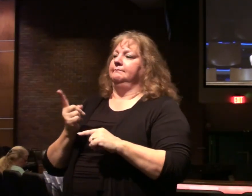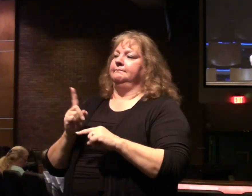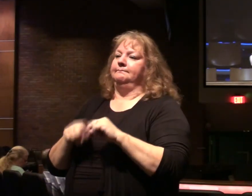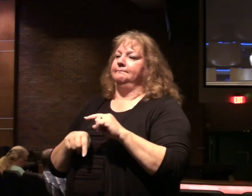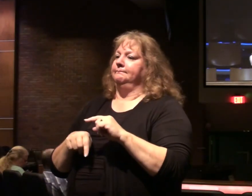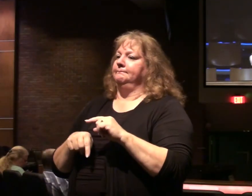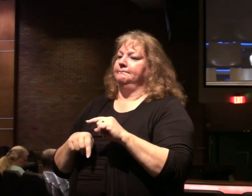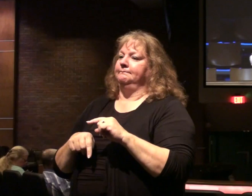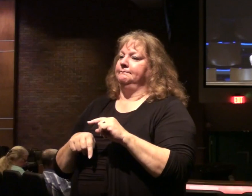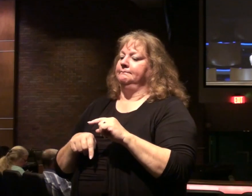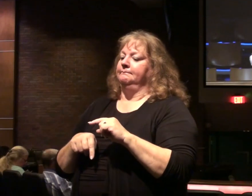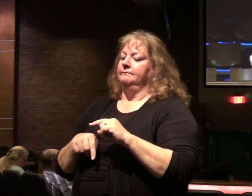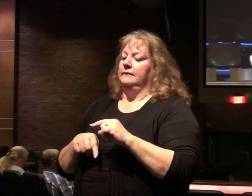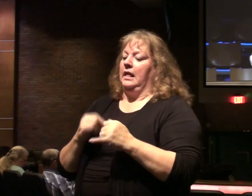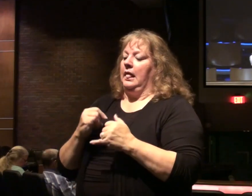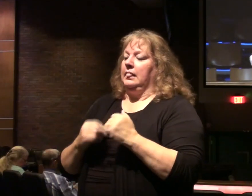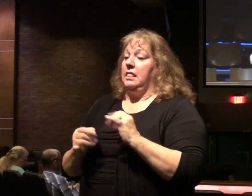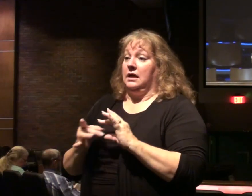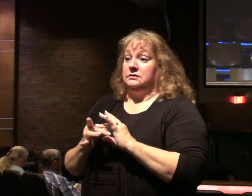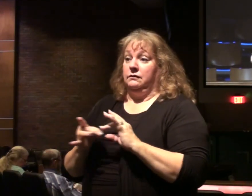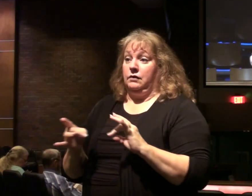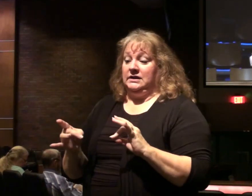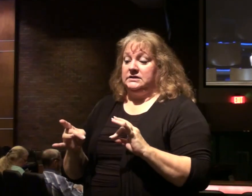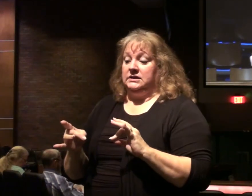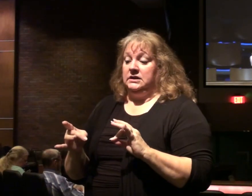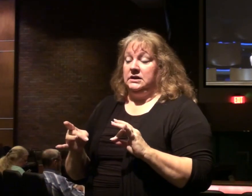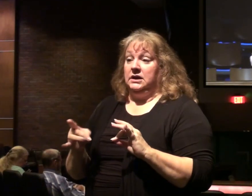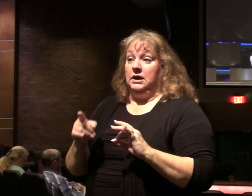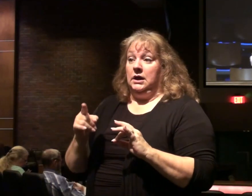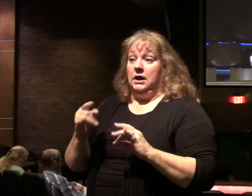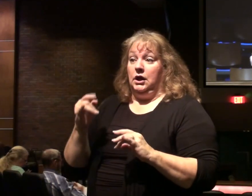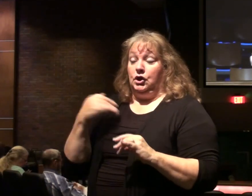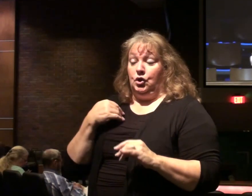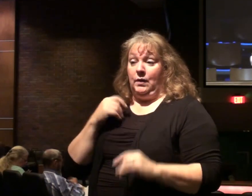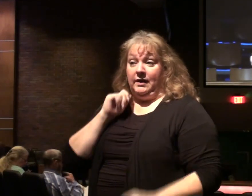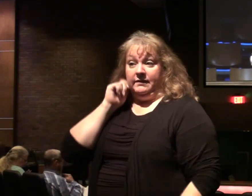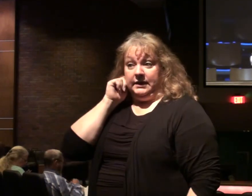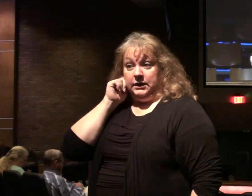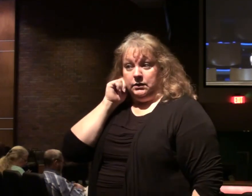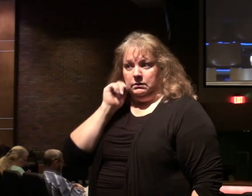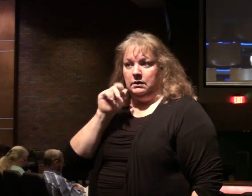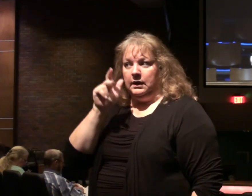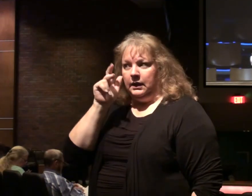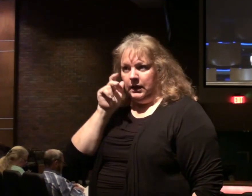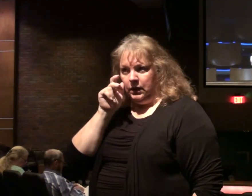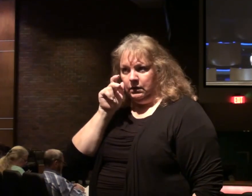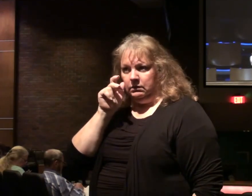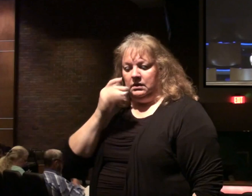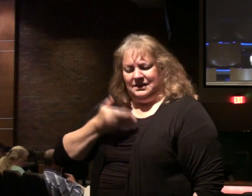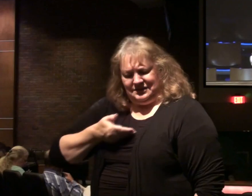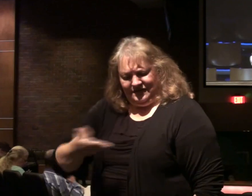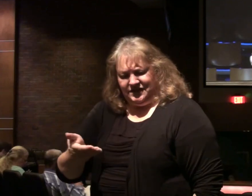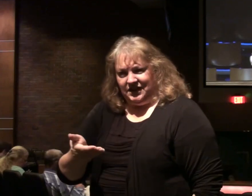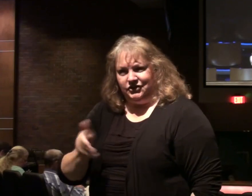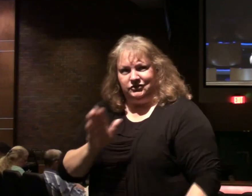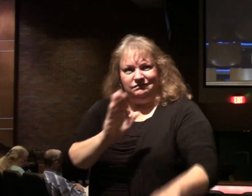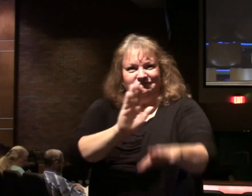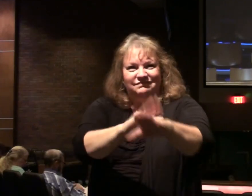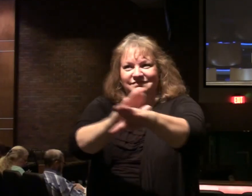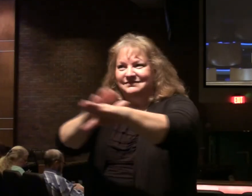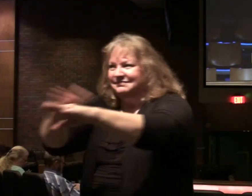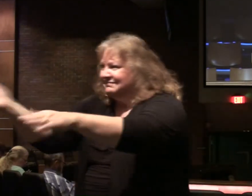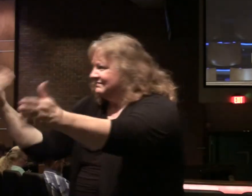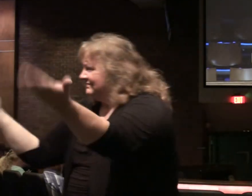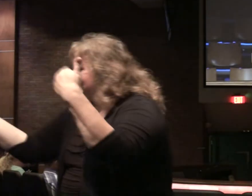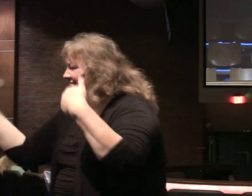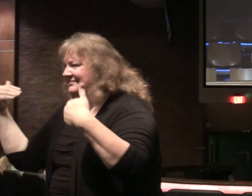He ends then, the last phrase in verse 35, He who has an ear, let him hear. An invitation, a call. He